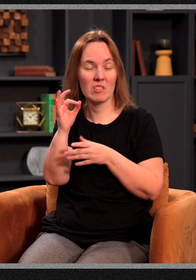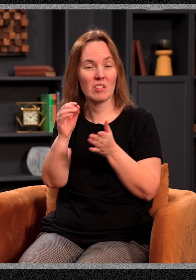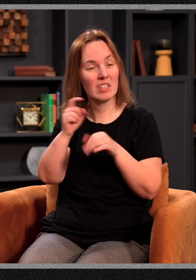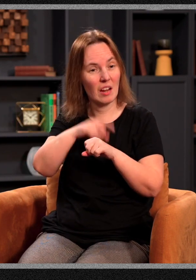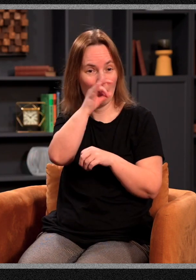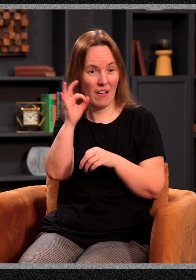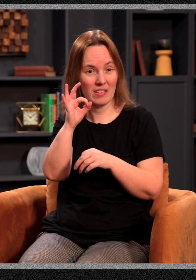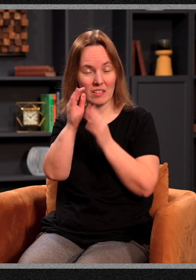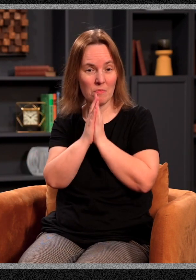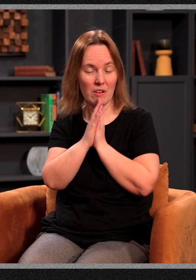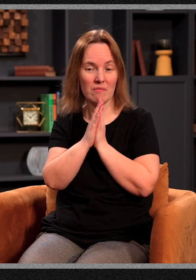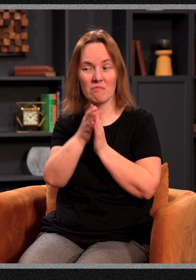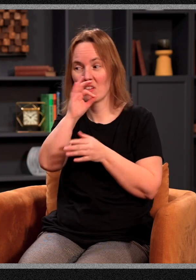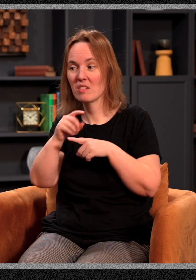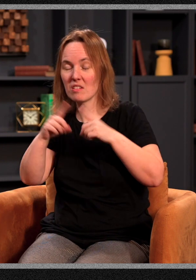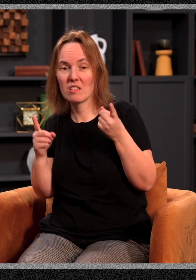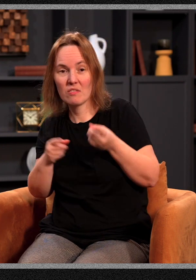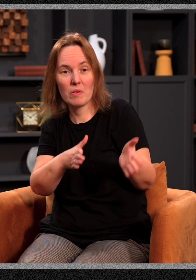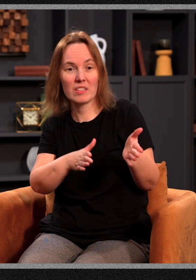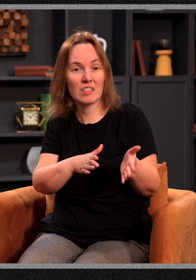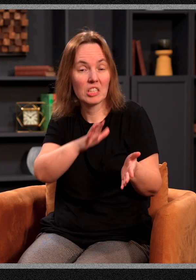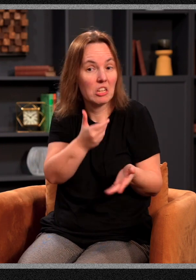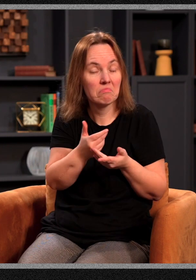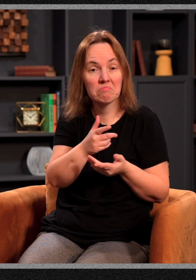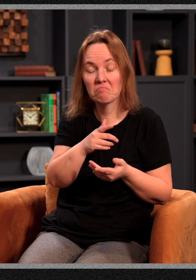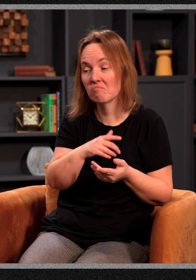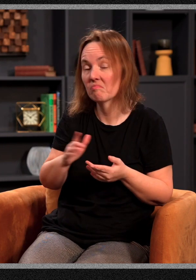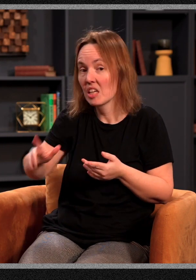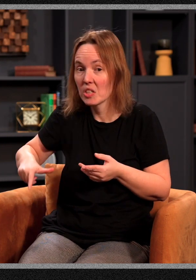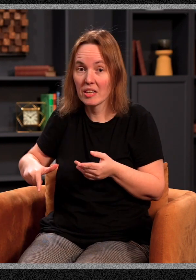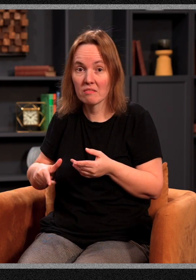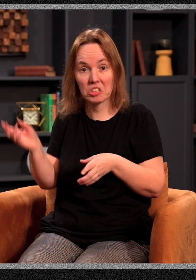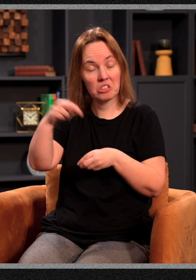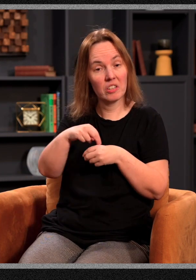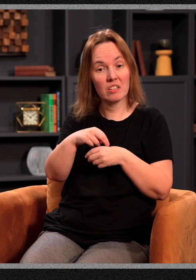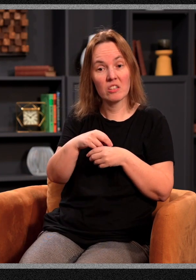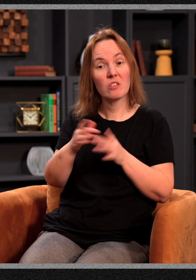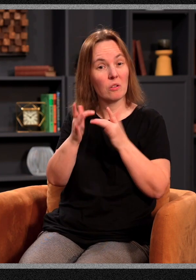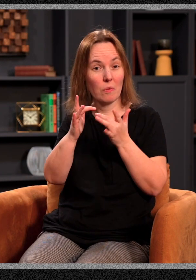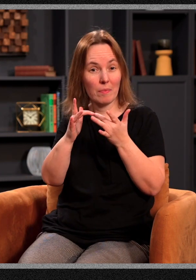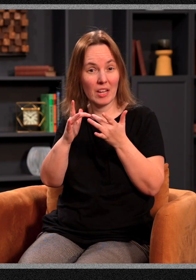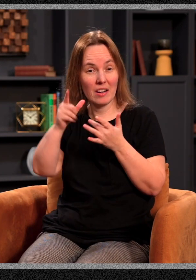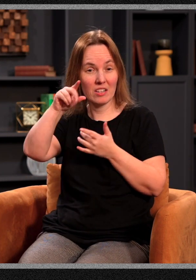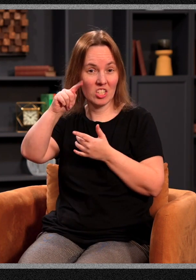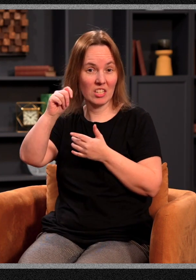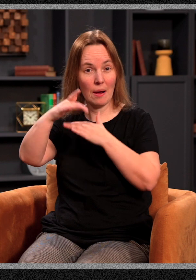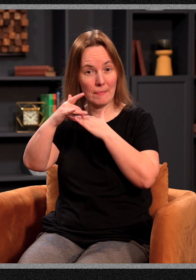and people are fasting in different ways. It's not too late to join in. If you go to our website, gtmoncton.com, I have information there on just